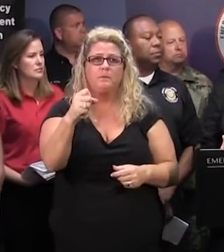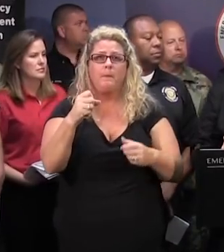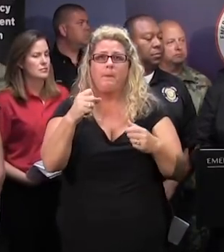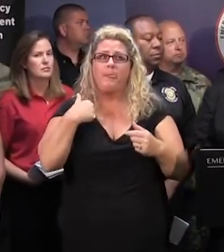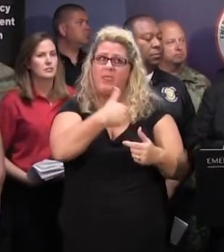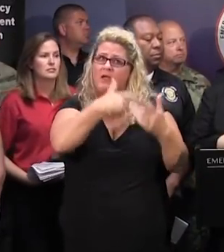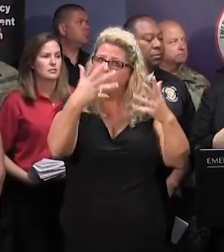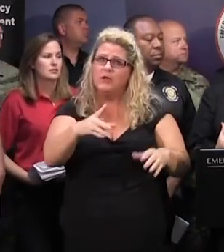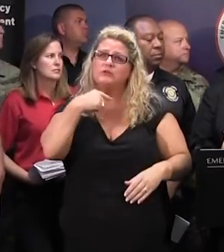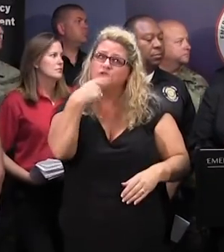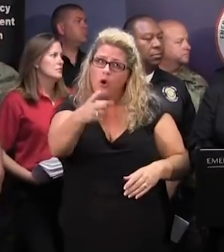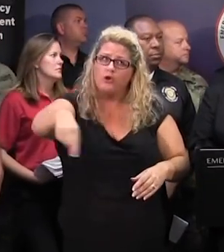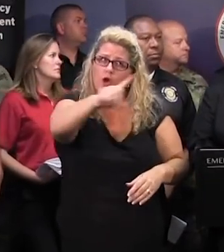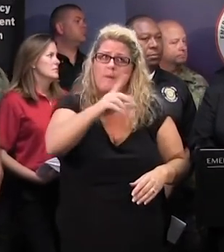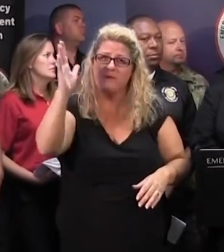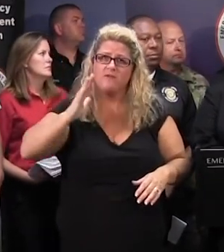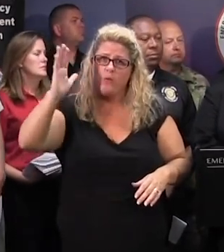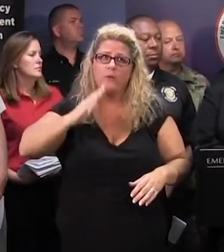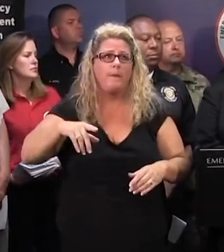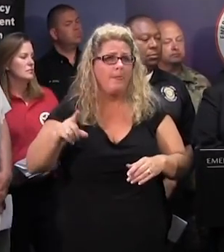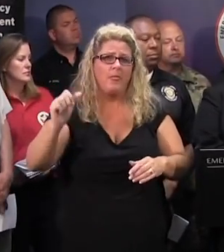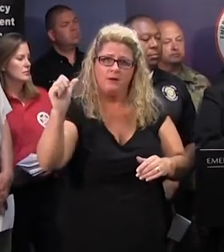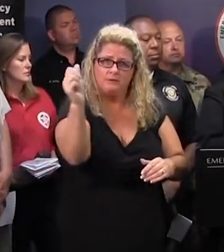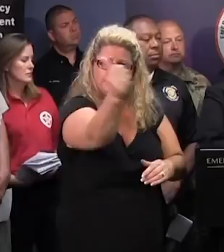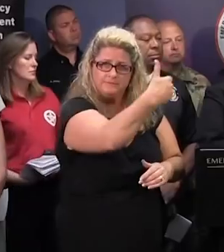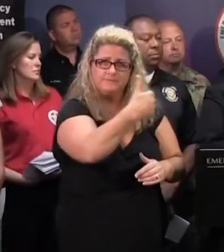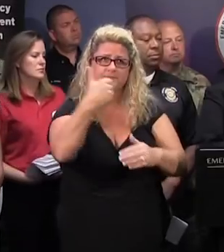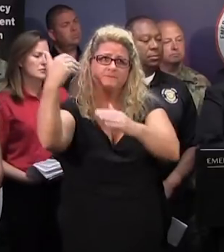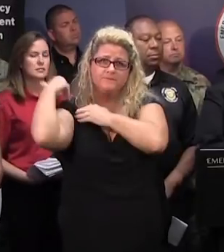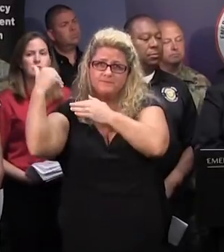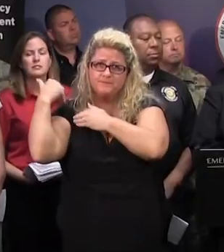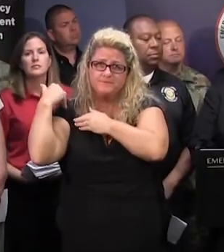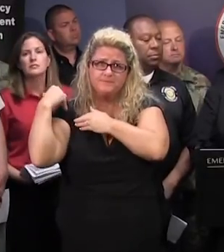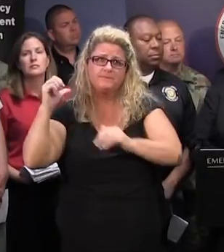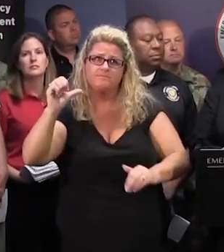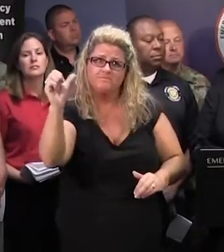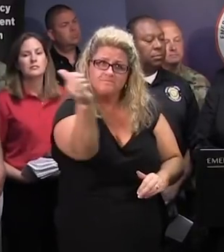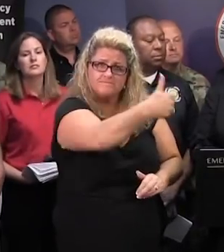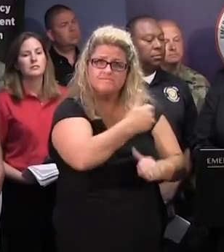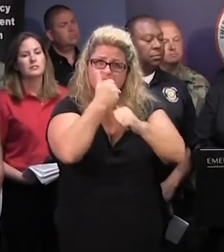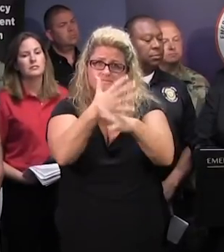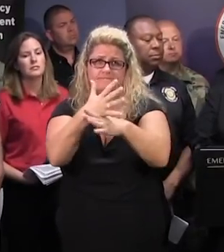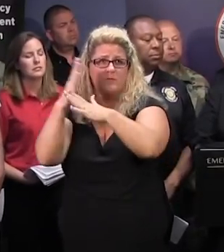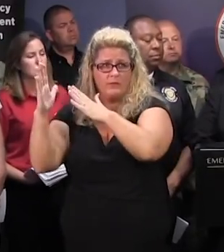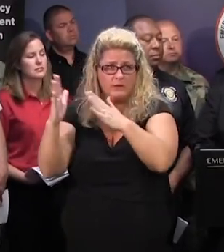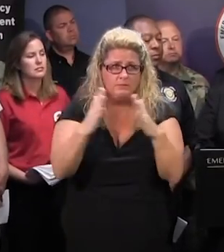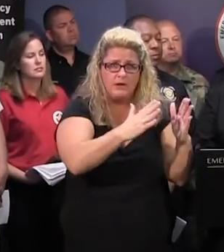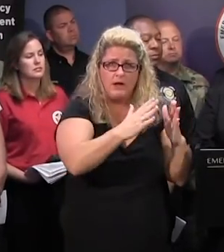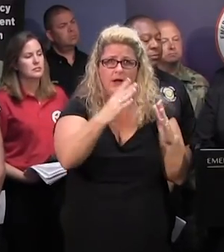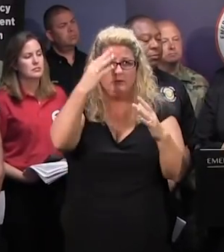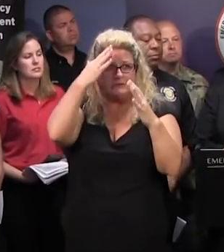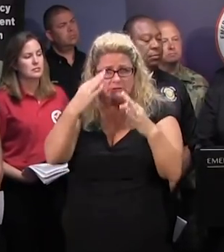have said before, you have to take your own personal responsibility and make sure that you're planning ahead and making your decisions on whether